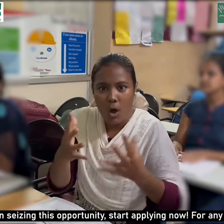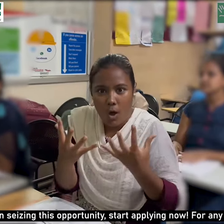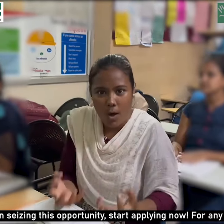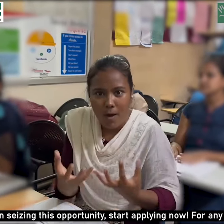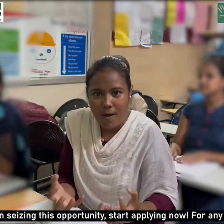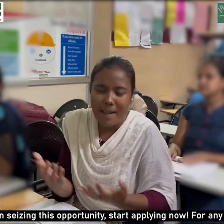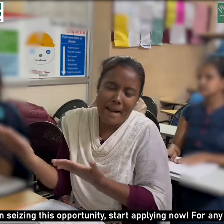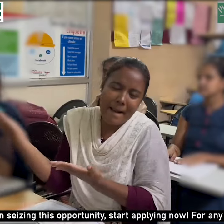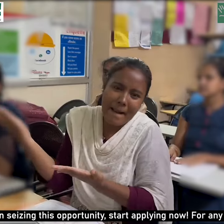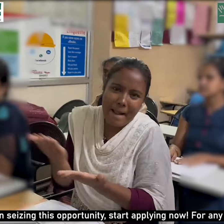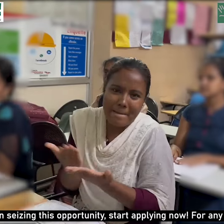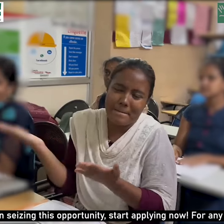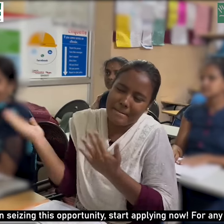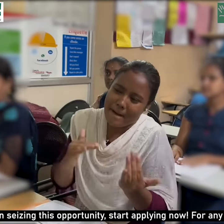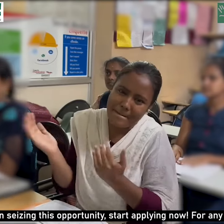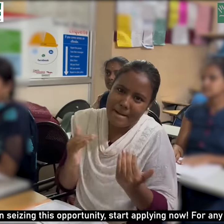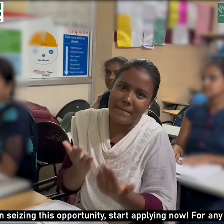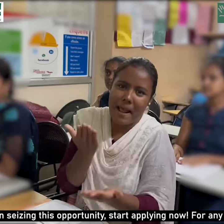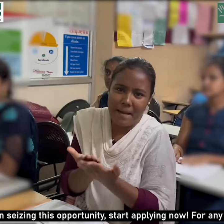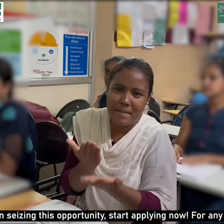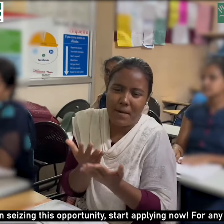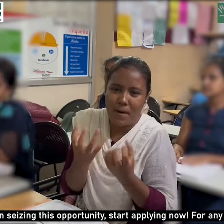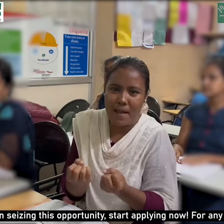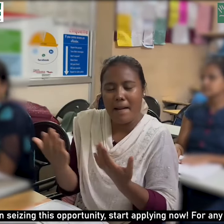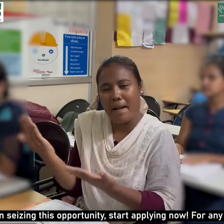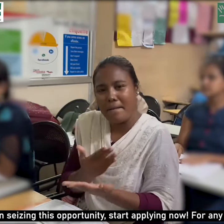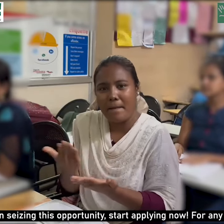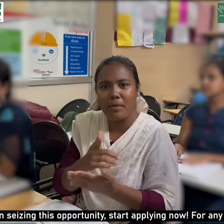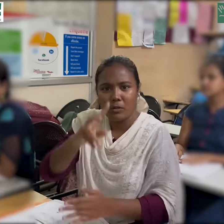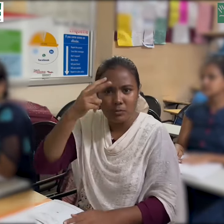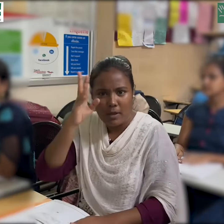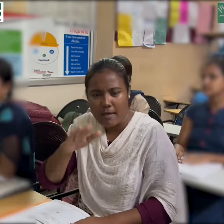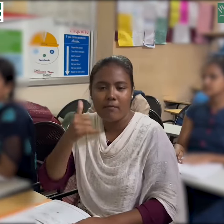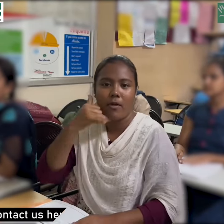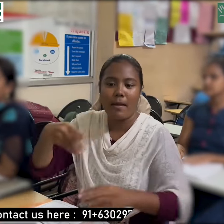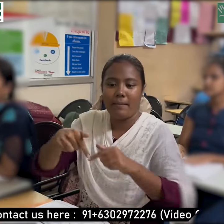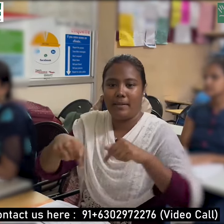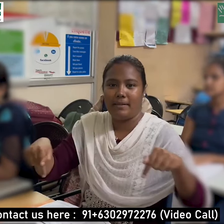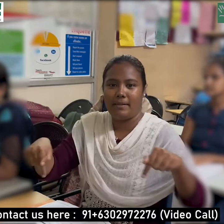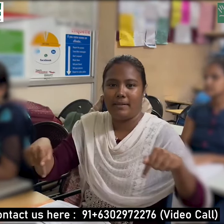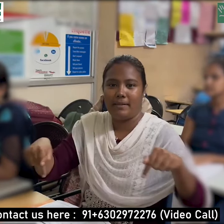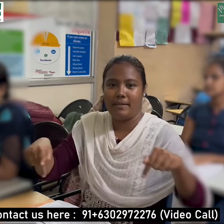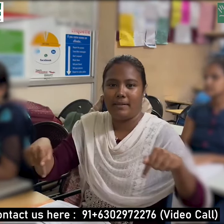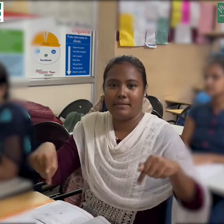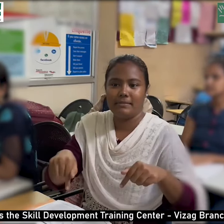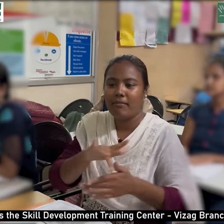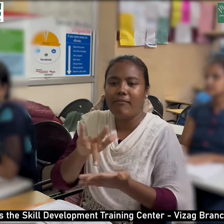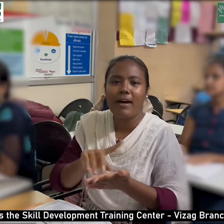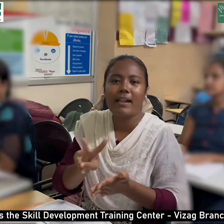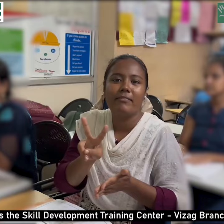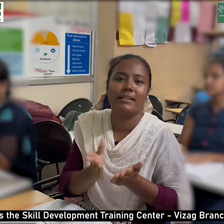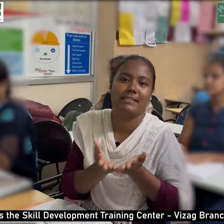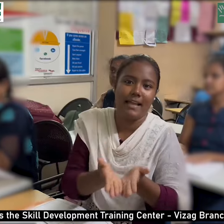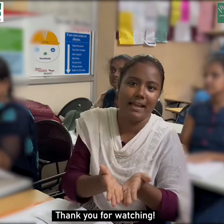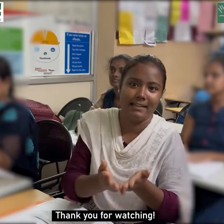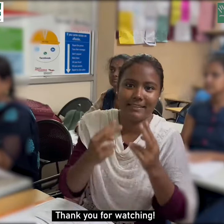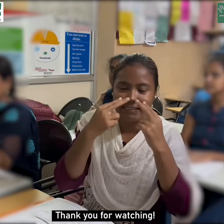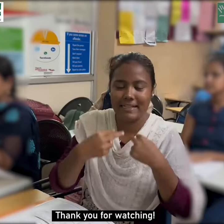opportunity, start applying now. For any queries, please contact us here. This is the Skill Development Training Center,